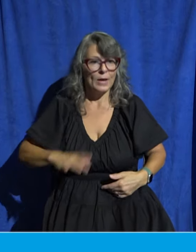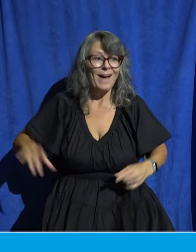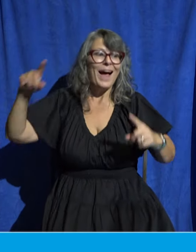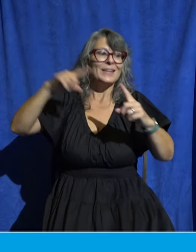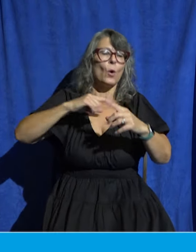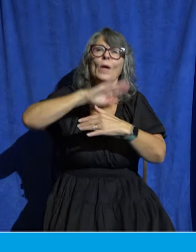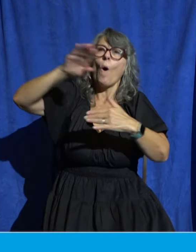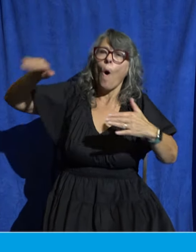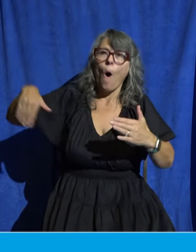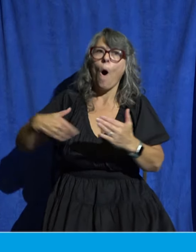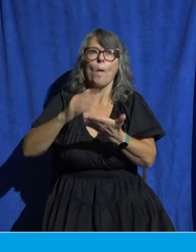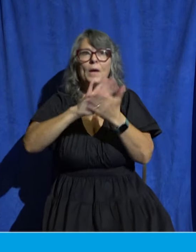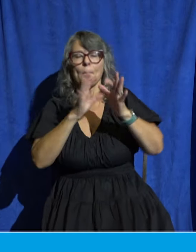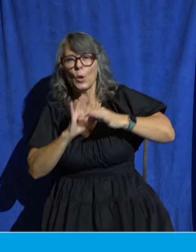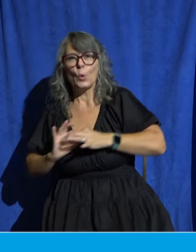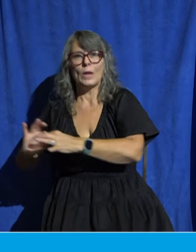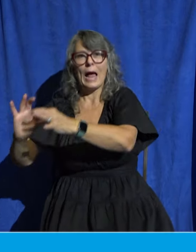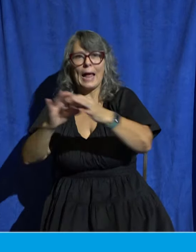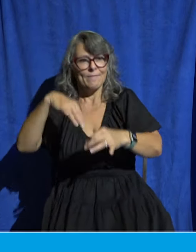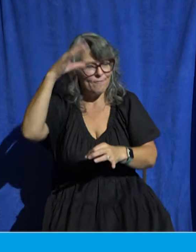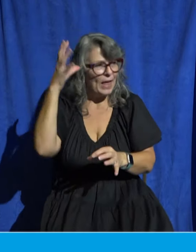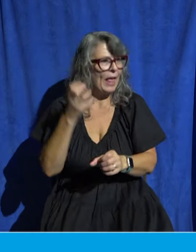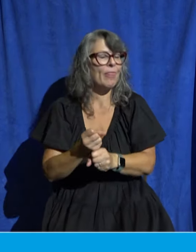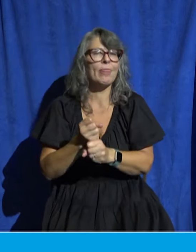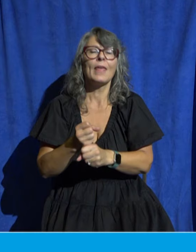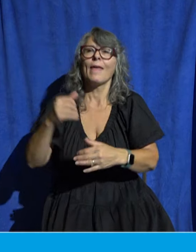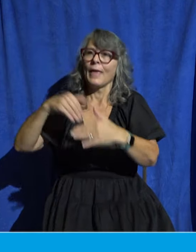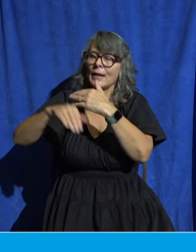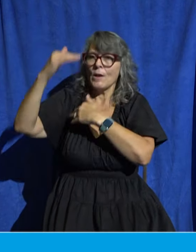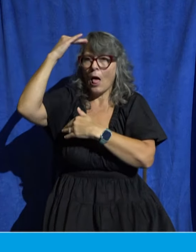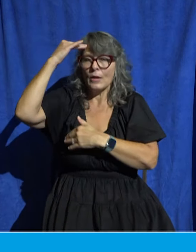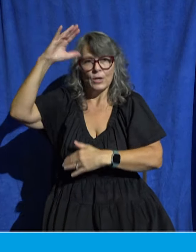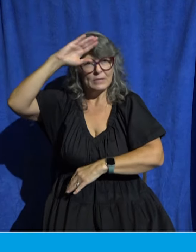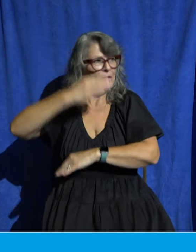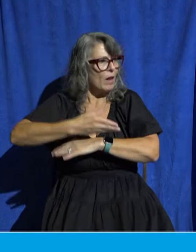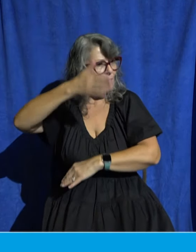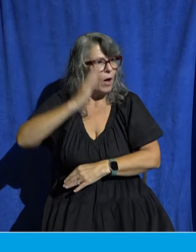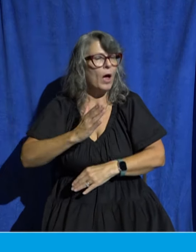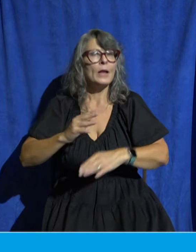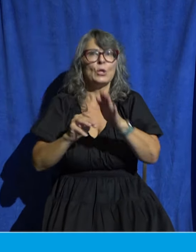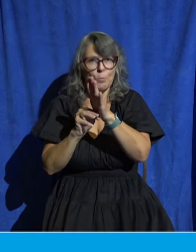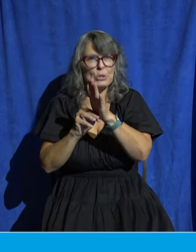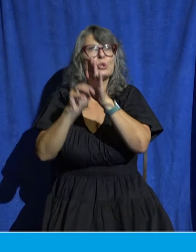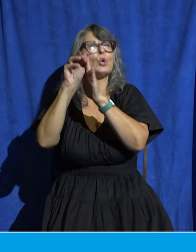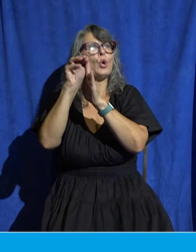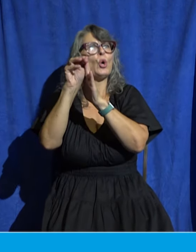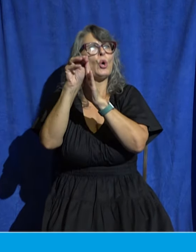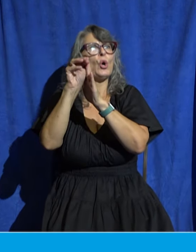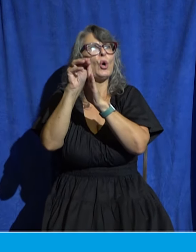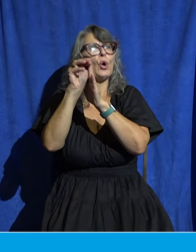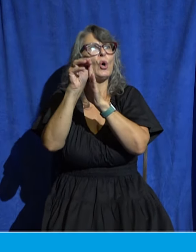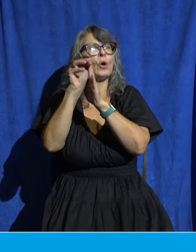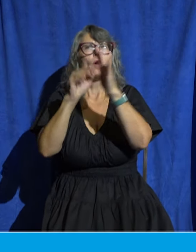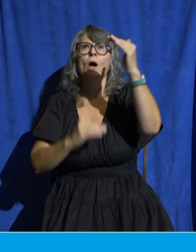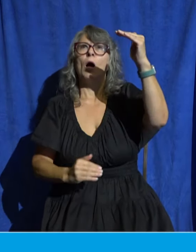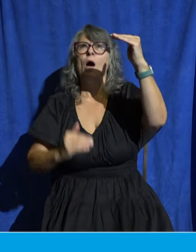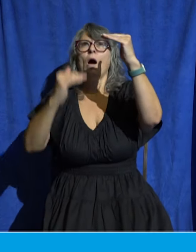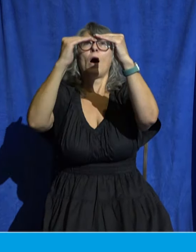unity of the faith and of the knowledge of the Son of God to mature manhood to the measure of the stature of the fullness of Christ